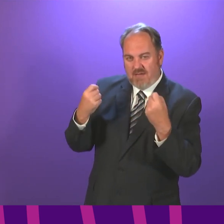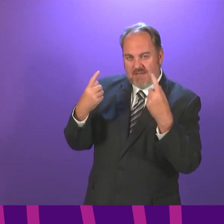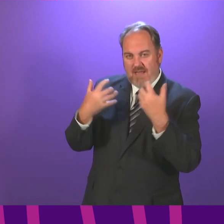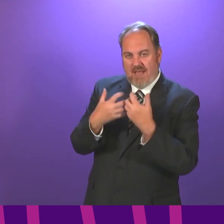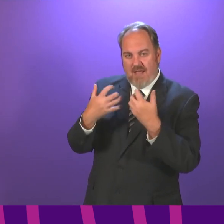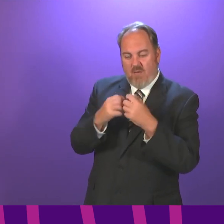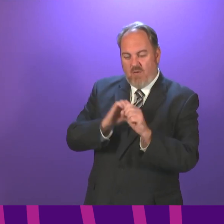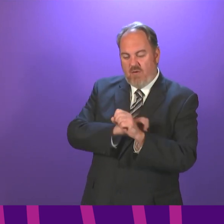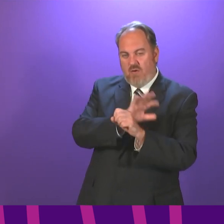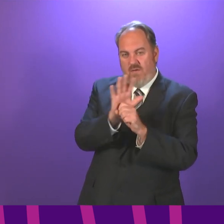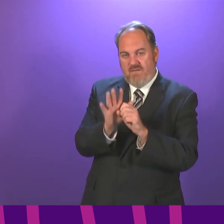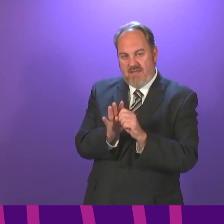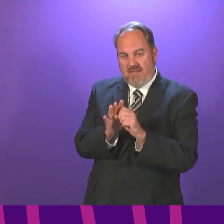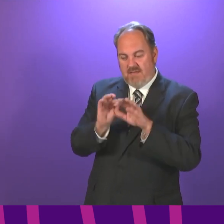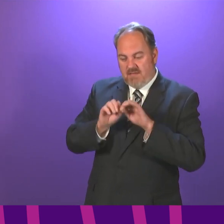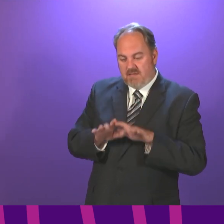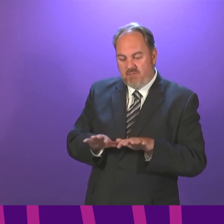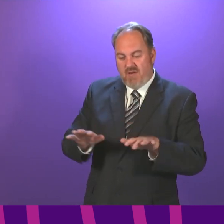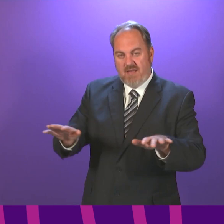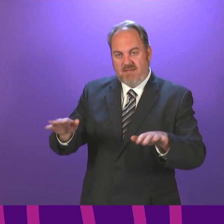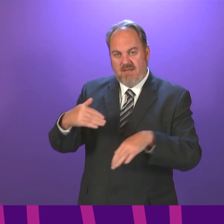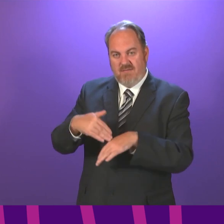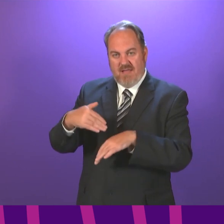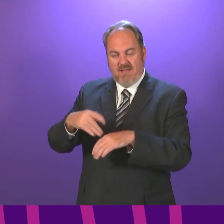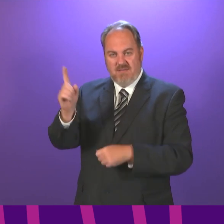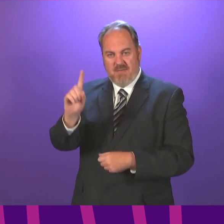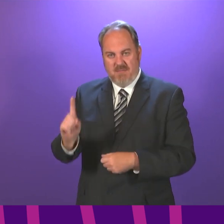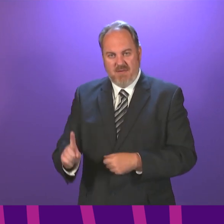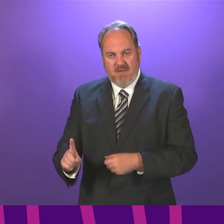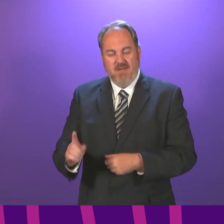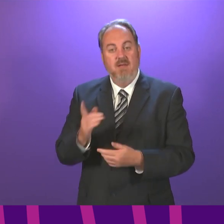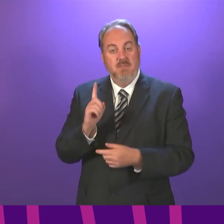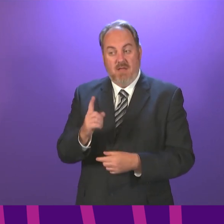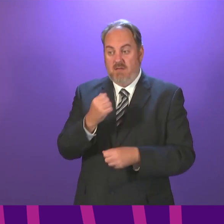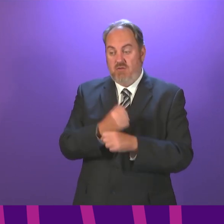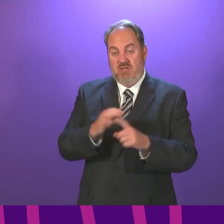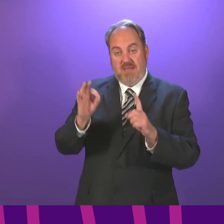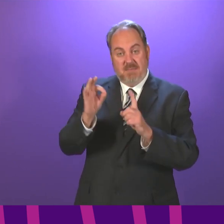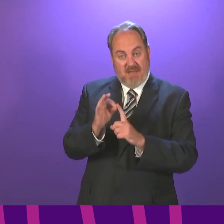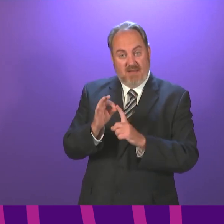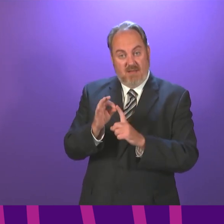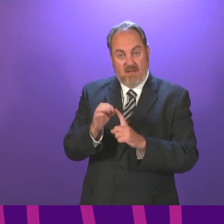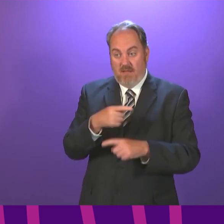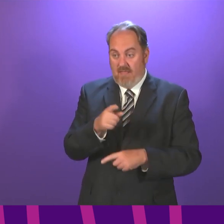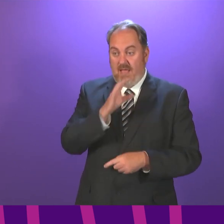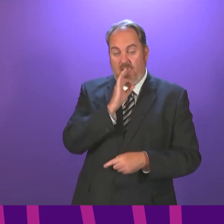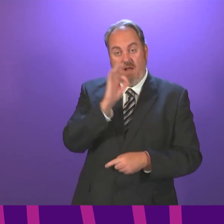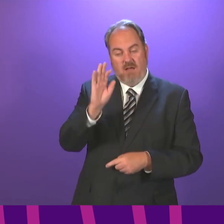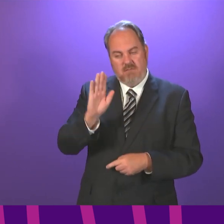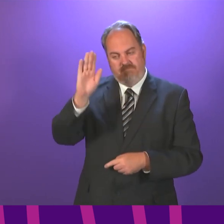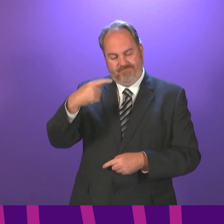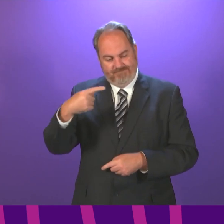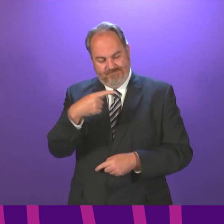clinical management of patients where that is appropriate. However, clinicians, including GPs, have the discretion to request an antibody test